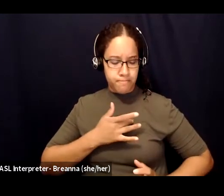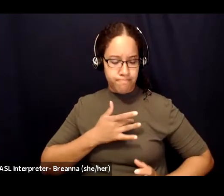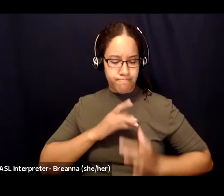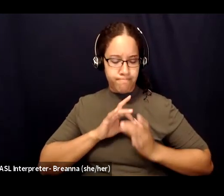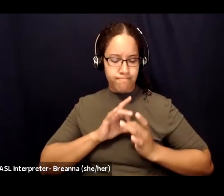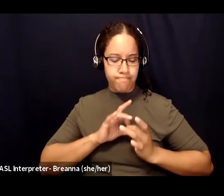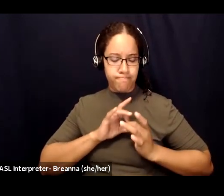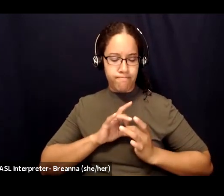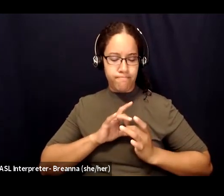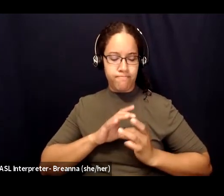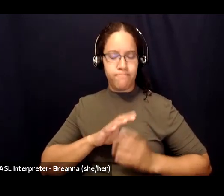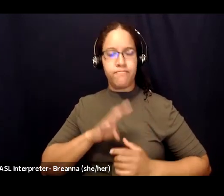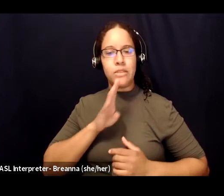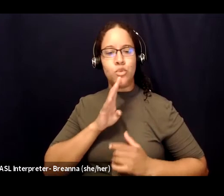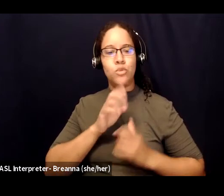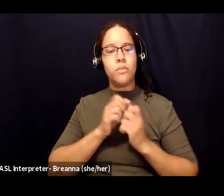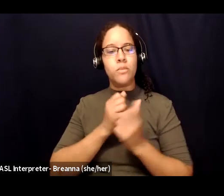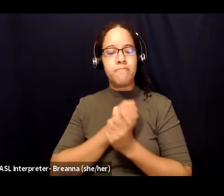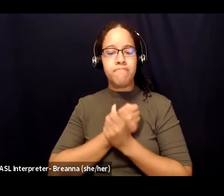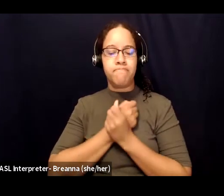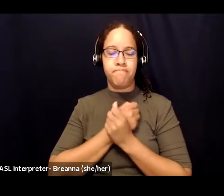This my dear one is your unstoried self.